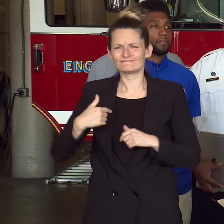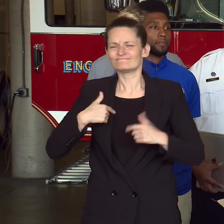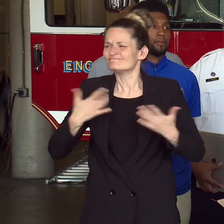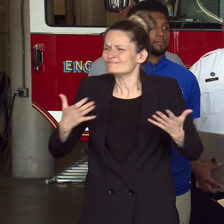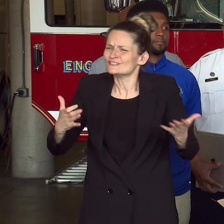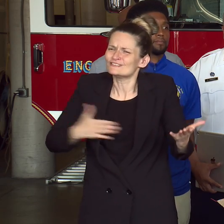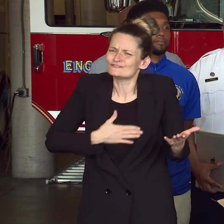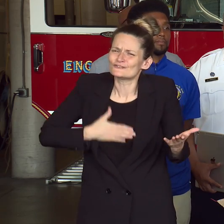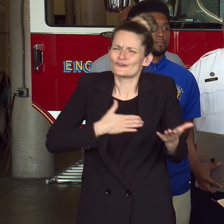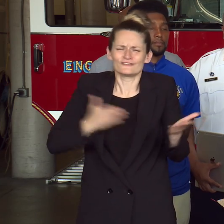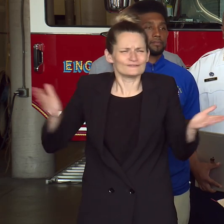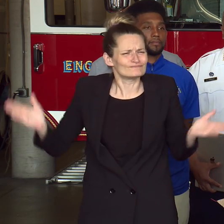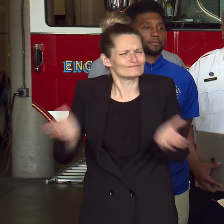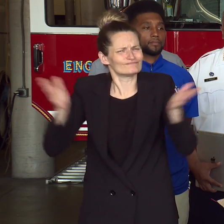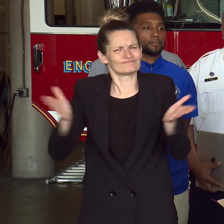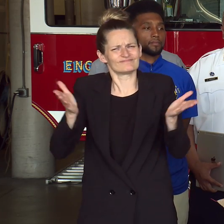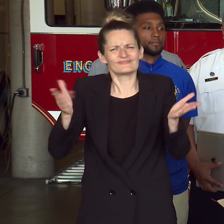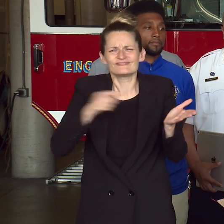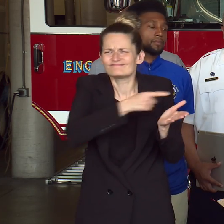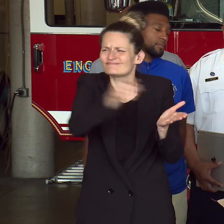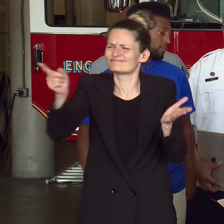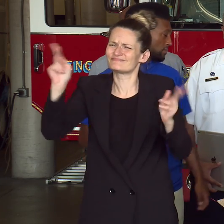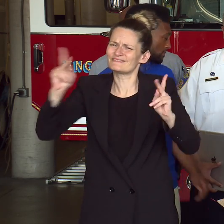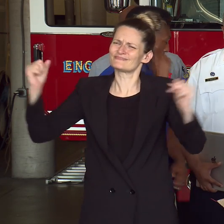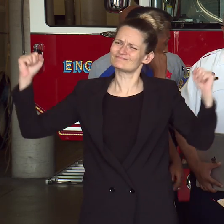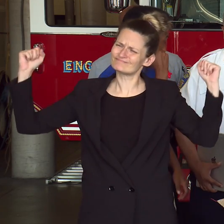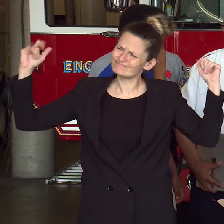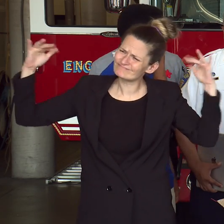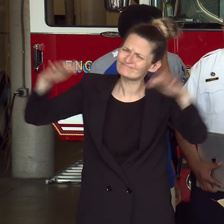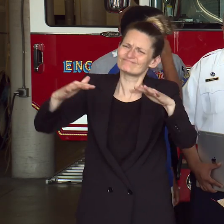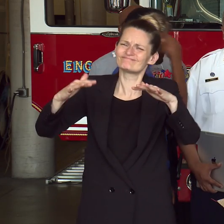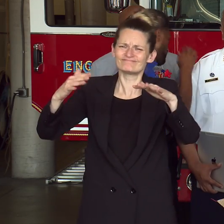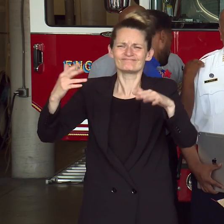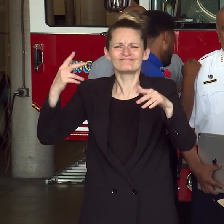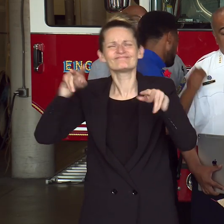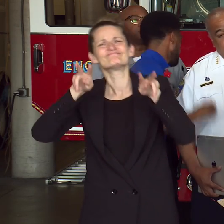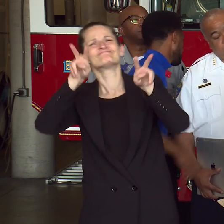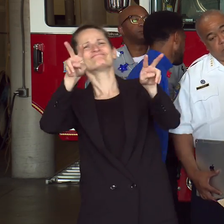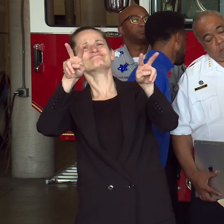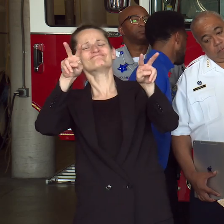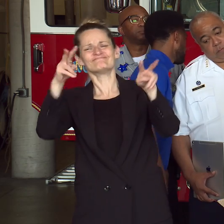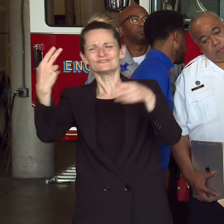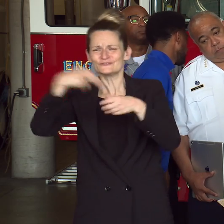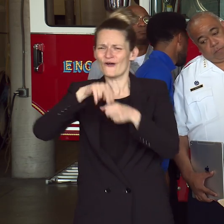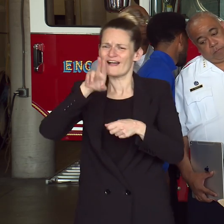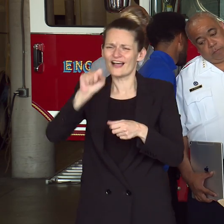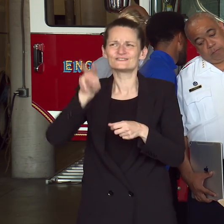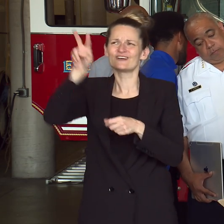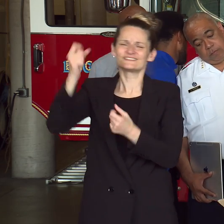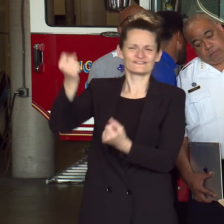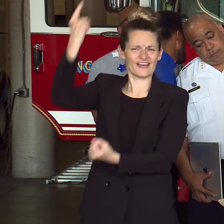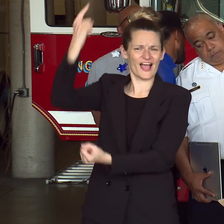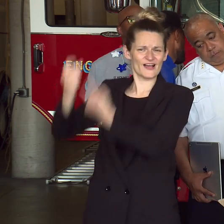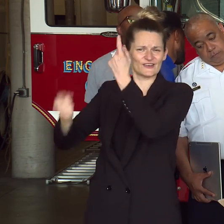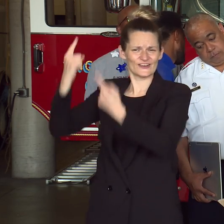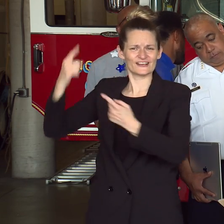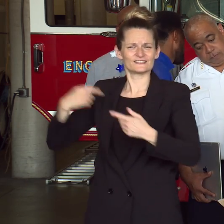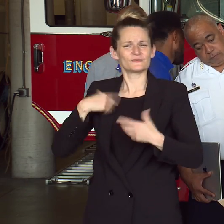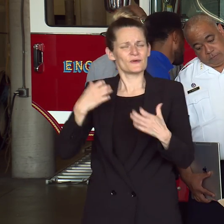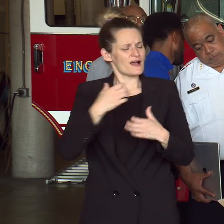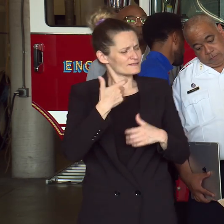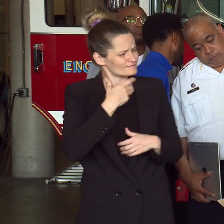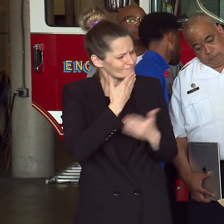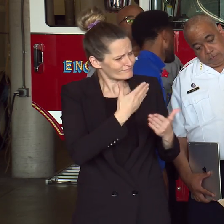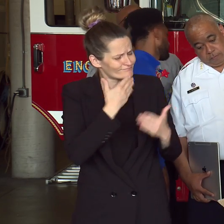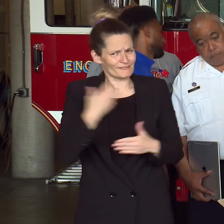participate in the return of fireworks in downtown. We thank the administration and the mayor for his leadership, for ensuring that Baltimoreans can enjoy